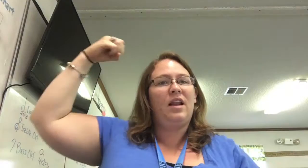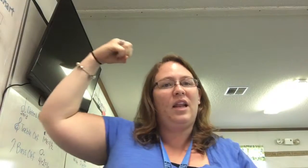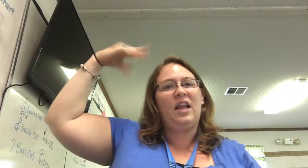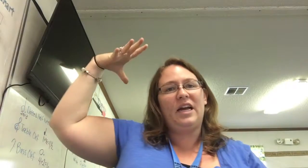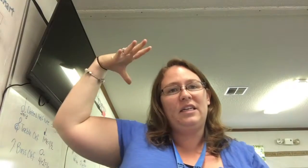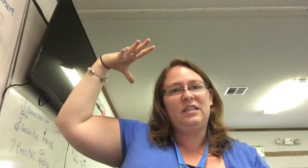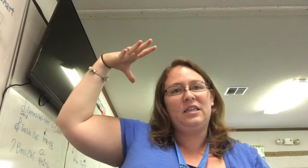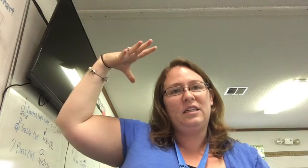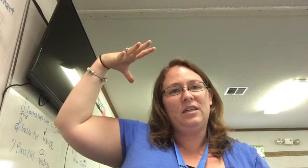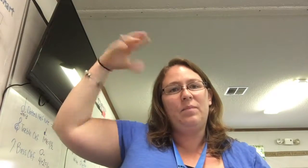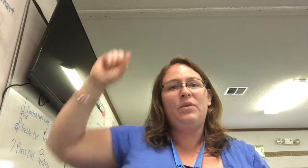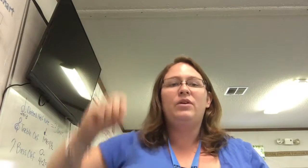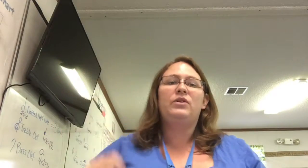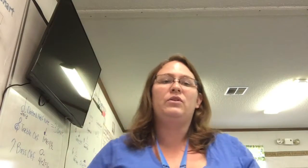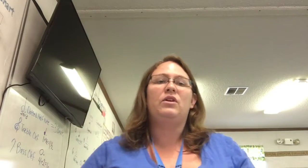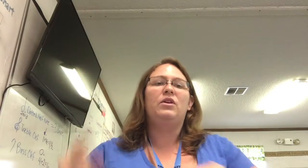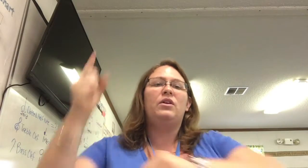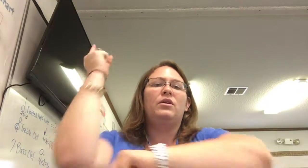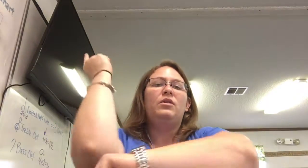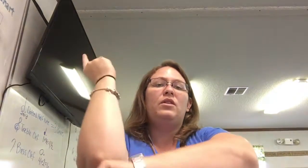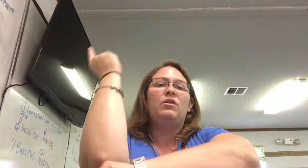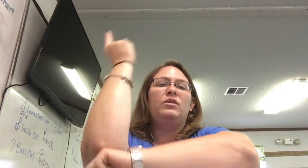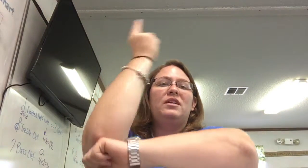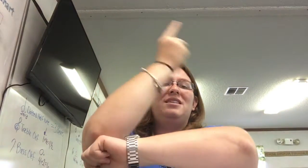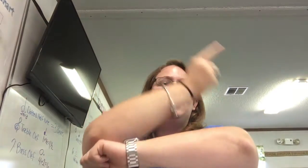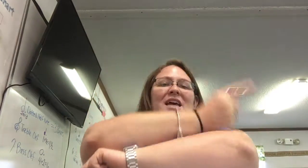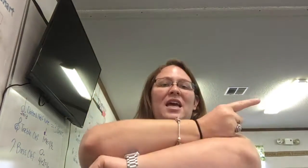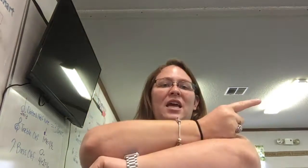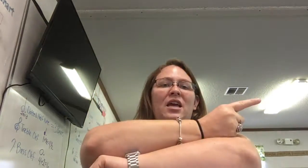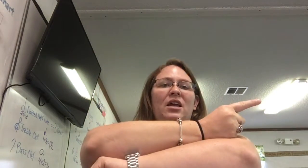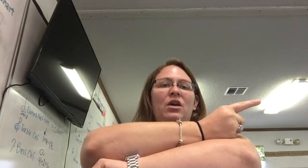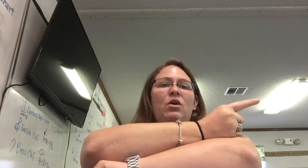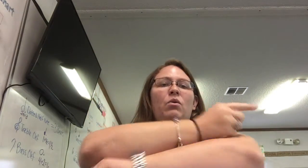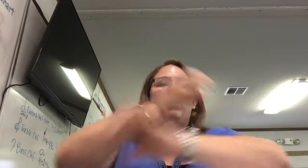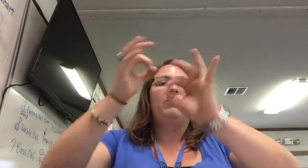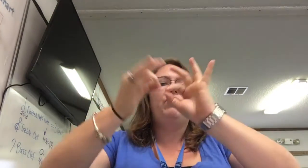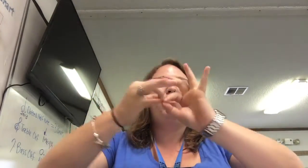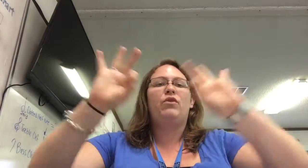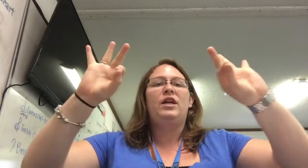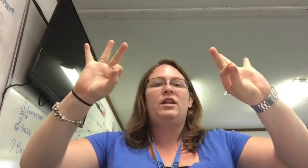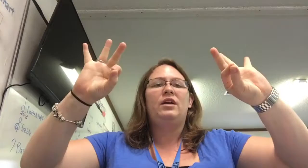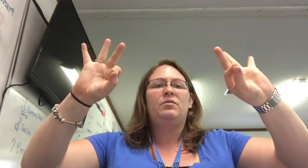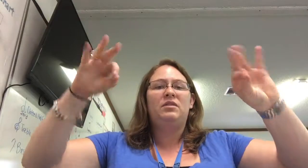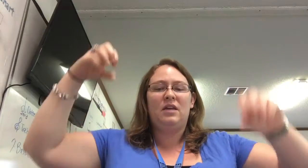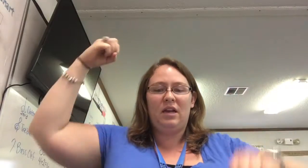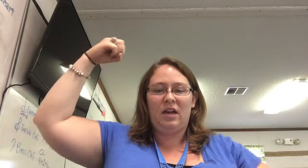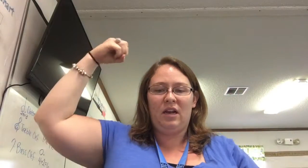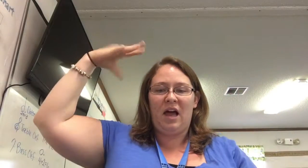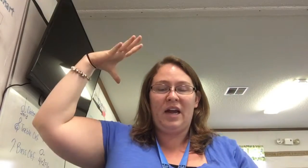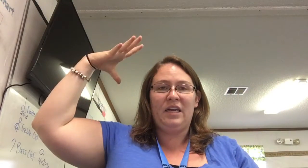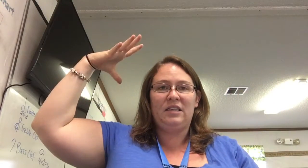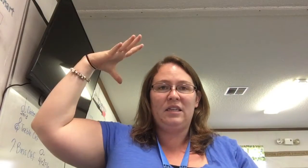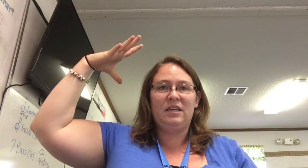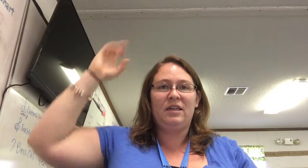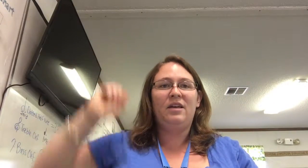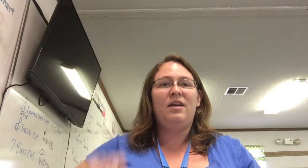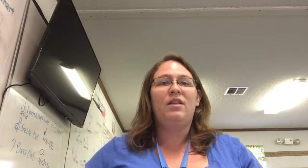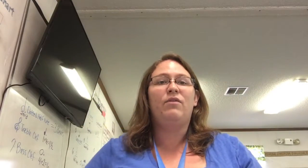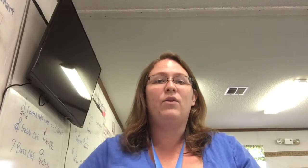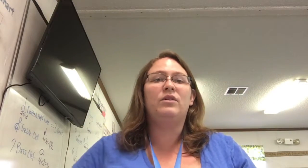light. So it's gonna there there was a day when freedom's light. Then four